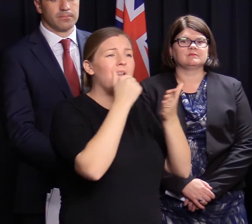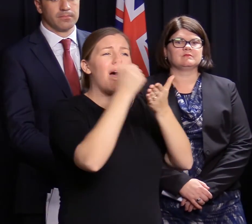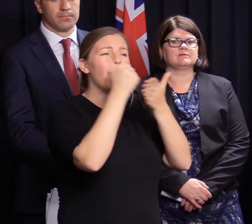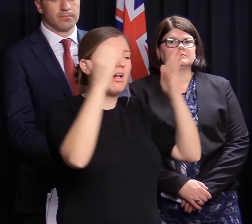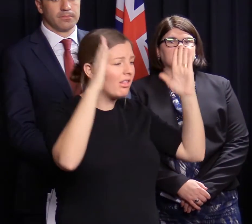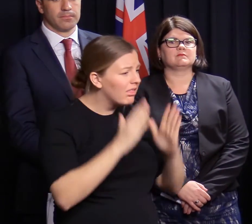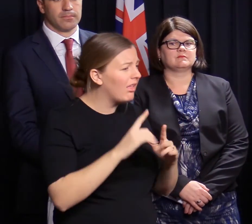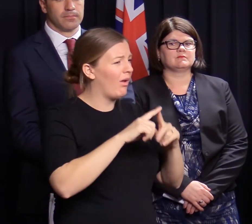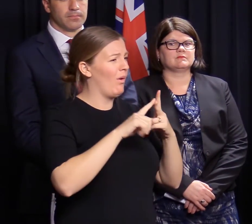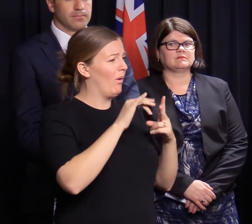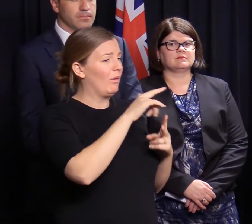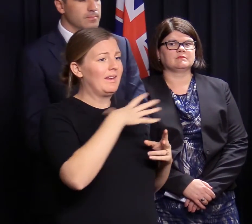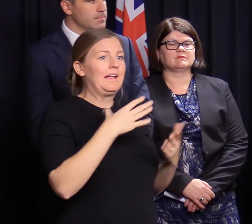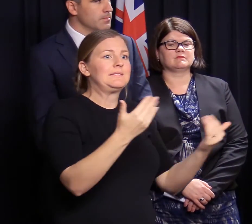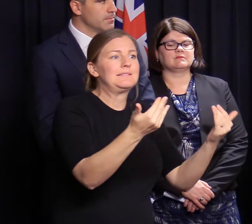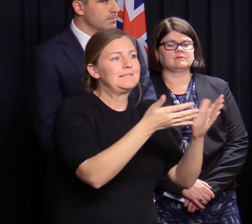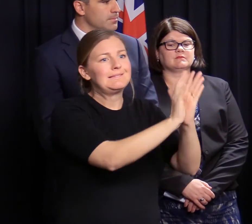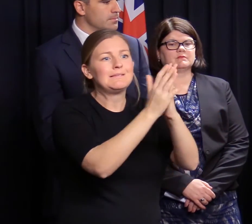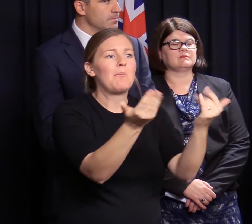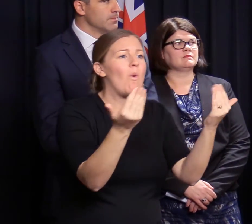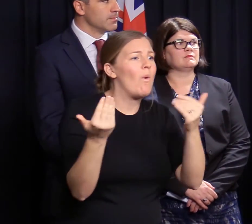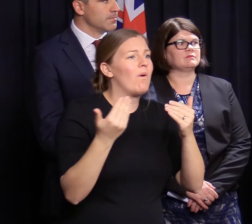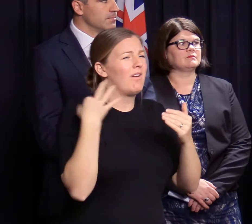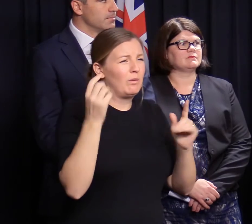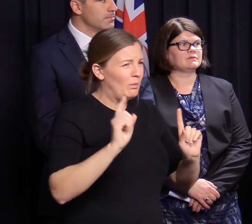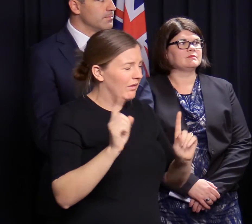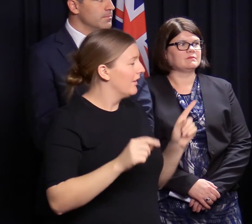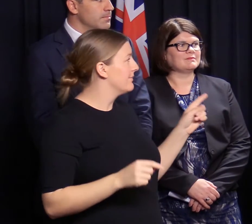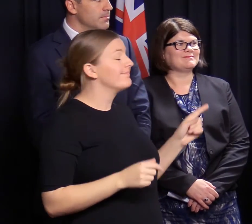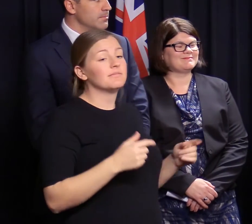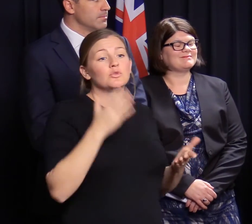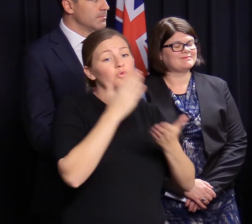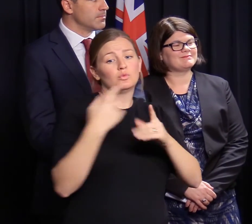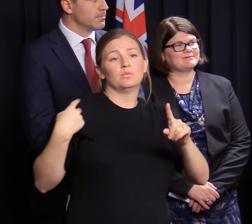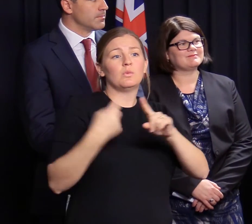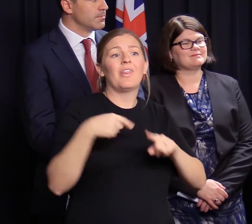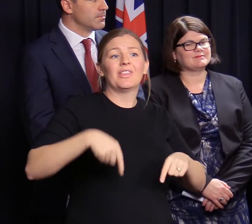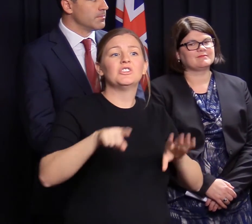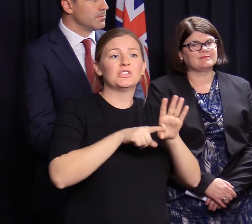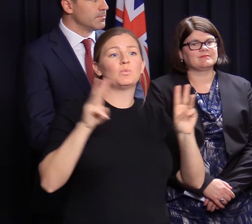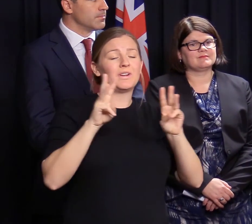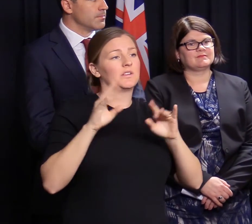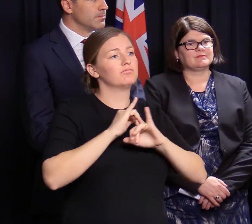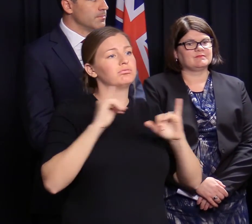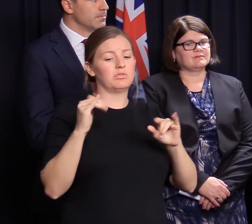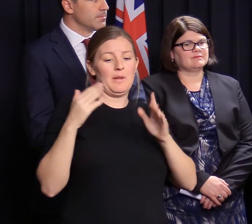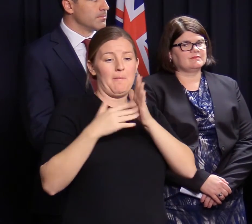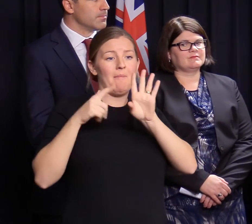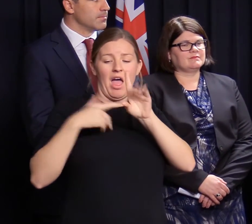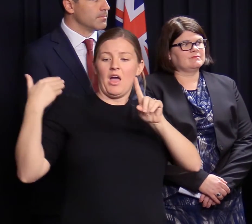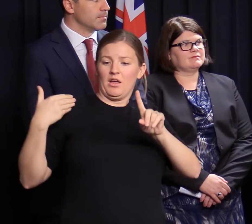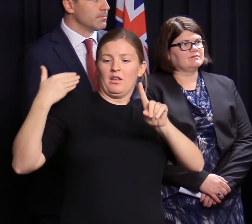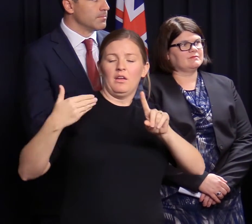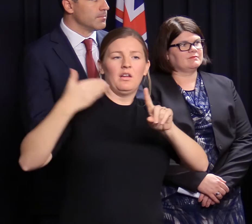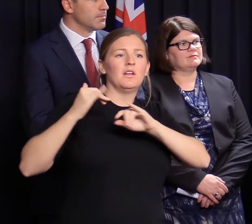they still available? Do you need more? Where's it at? Look, it's fair to say it's been a tough winter. Since May we seem to have had front after front